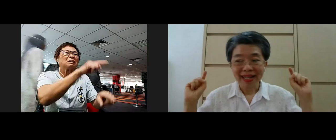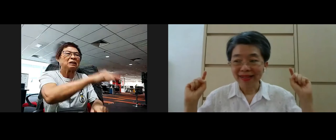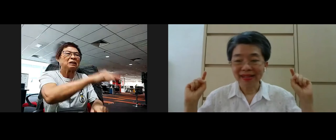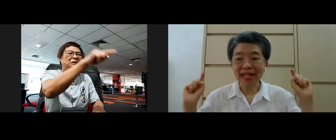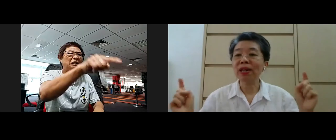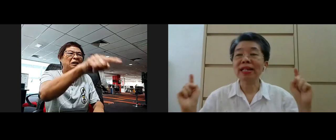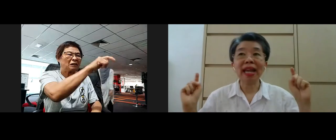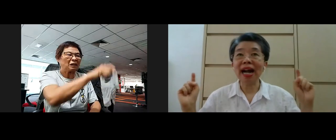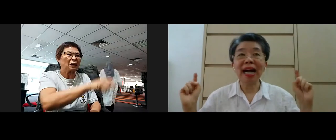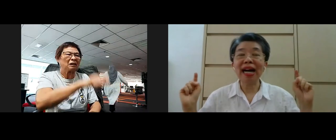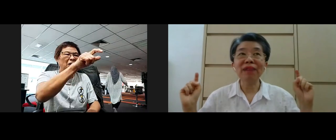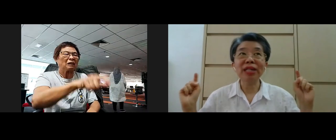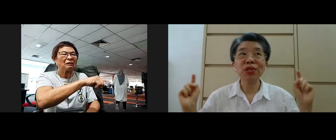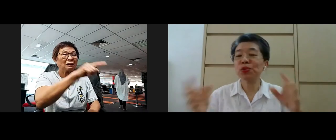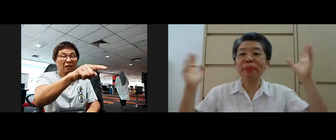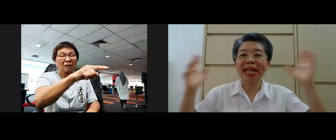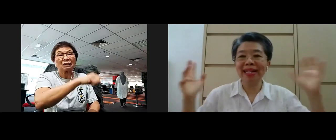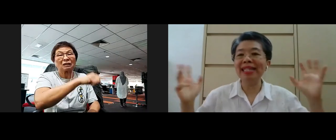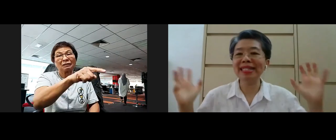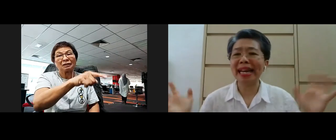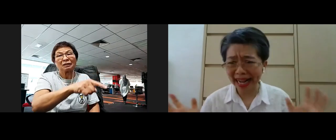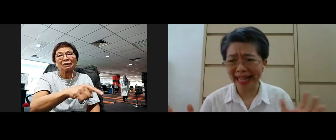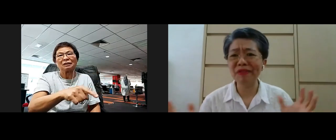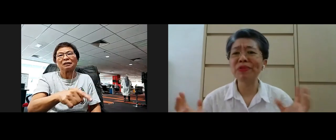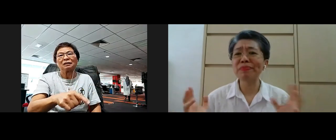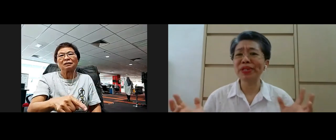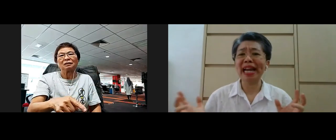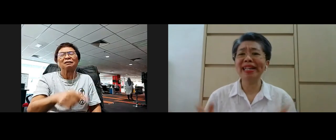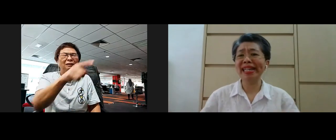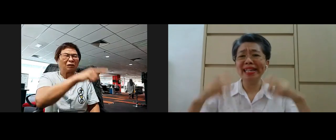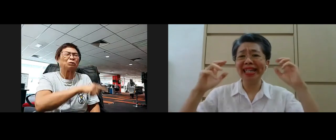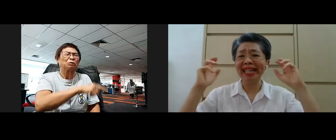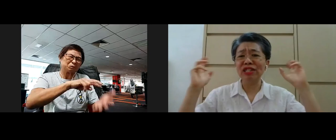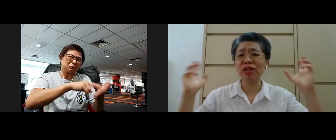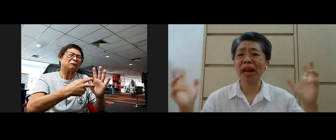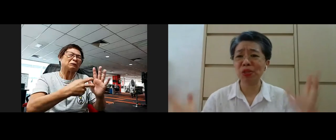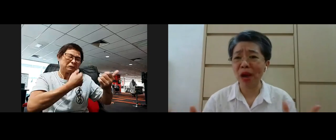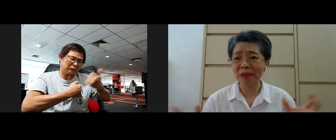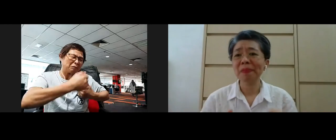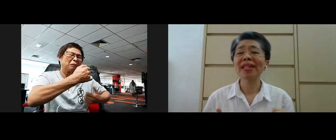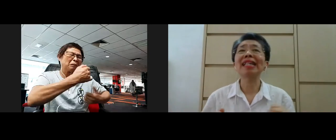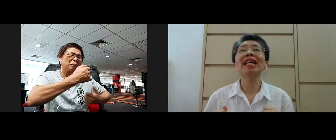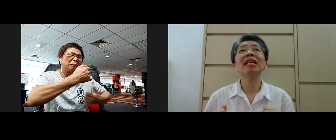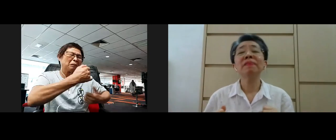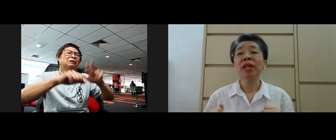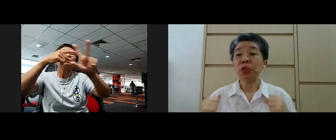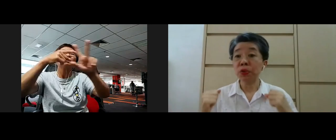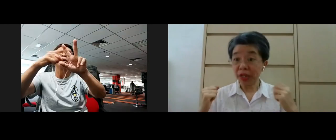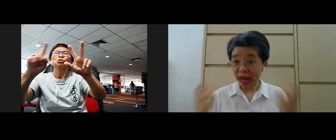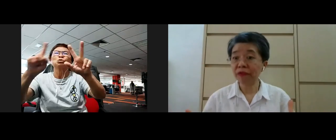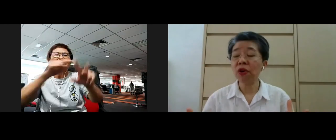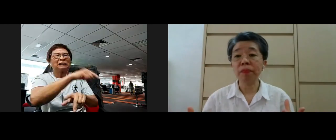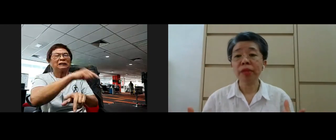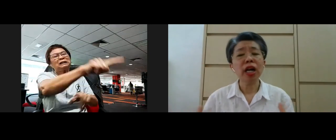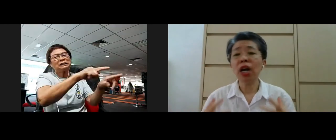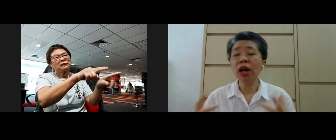they are what swimming in the tanha if you want to put it in the three plus one yeah so